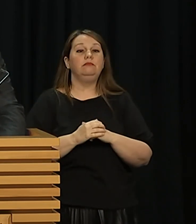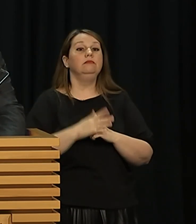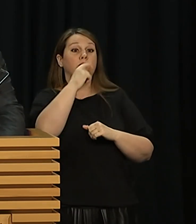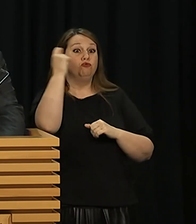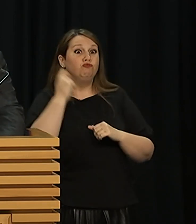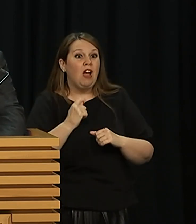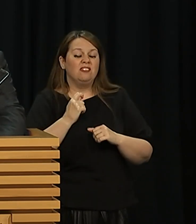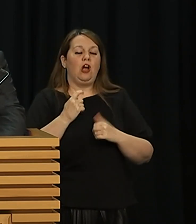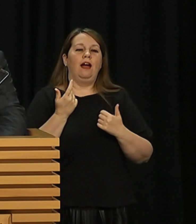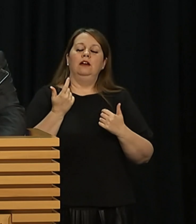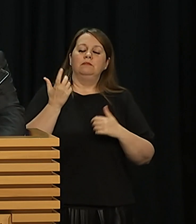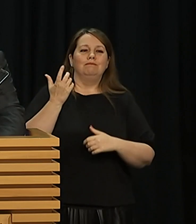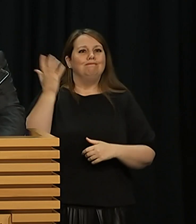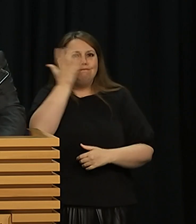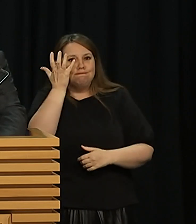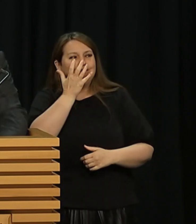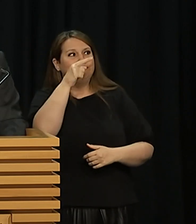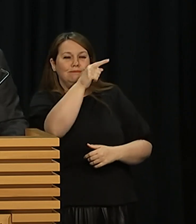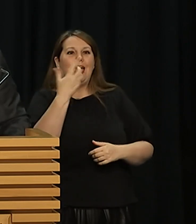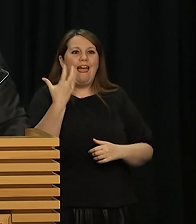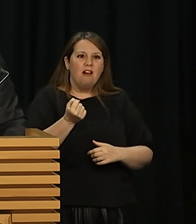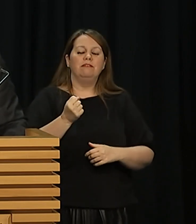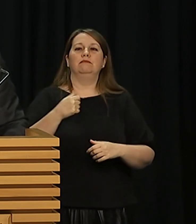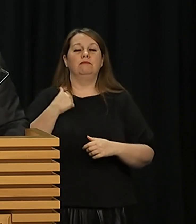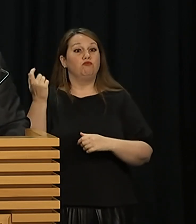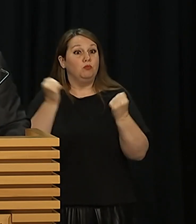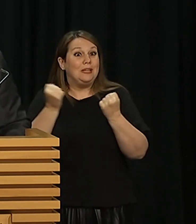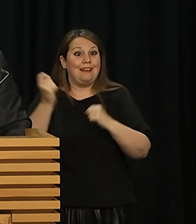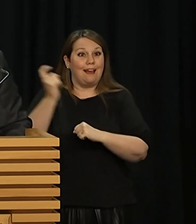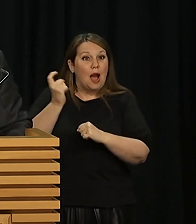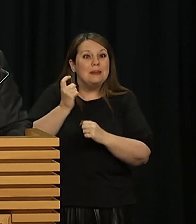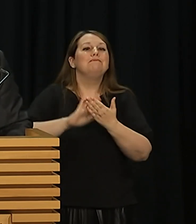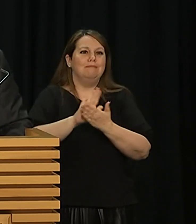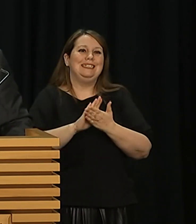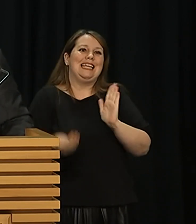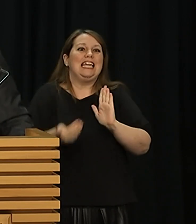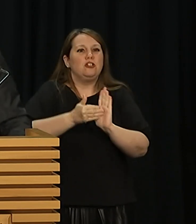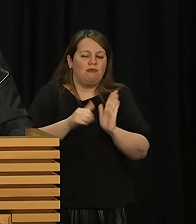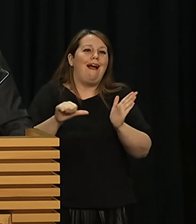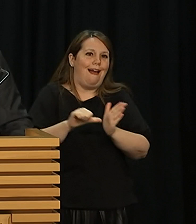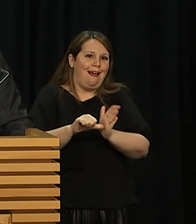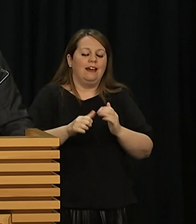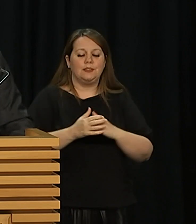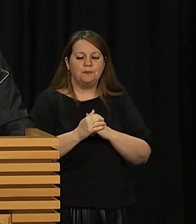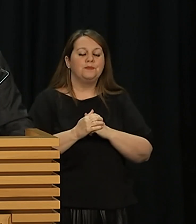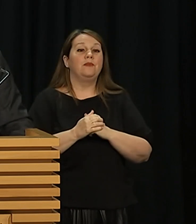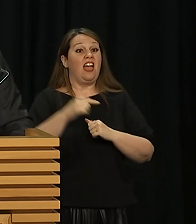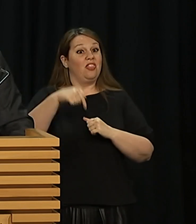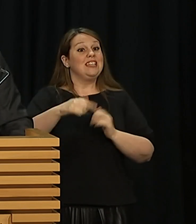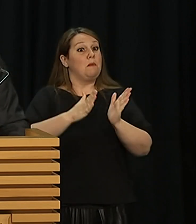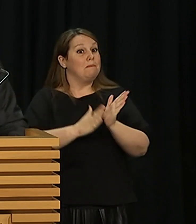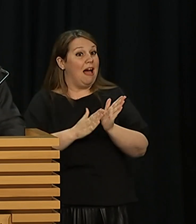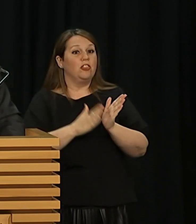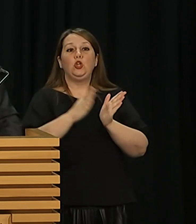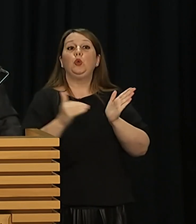and the further challenges that brings. All current deployments of NZDF personnel are also due to conclude at the end of this month.